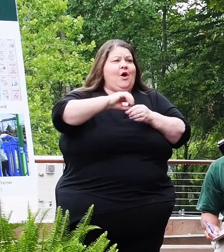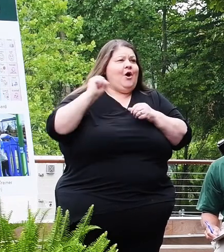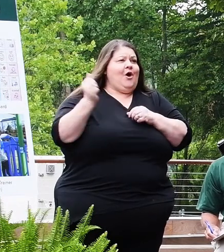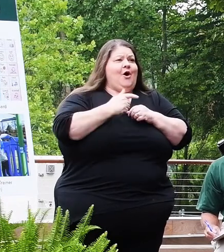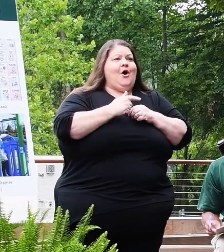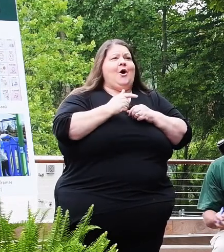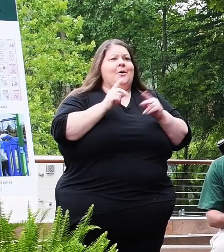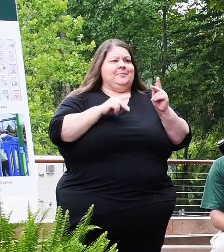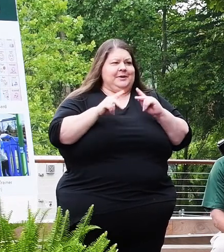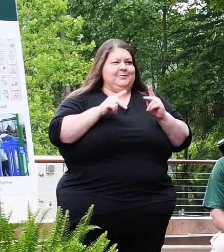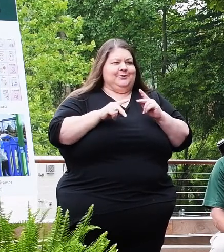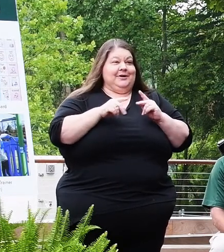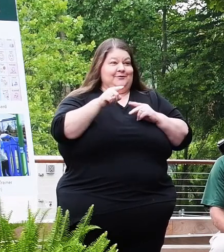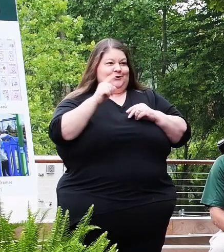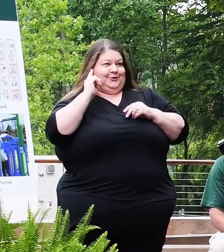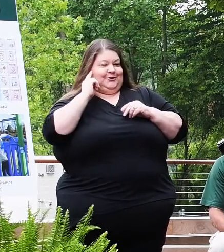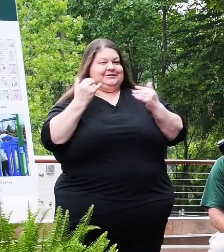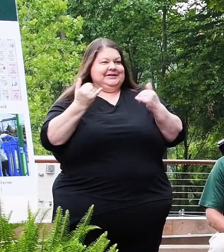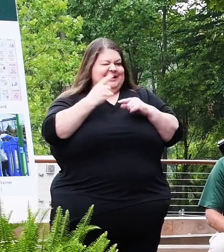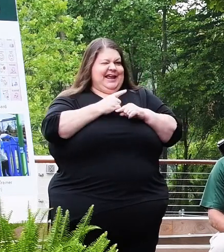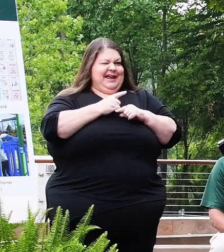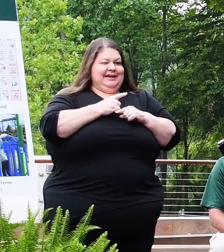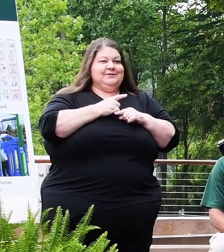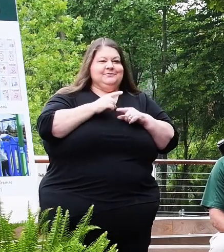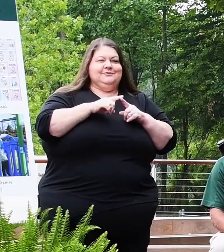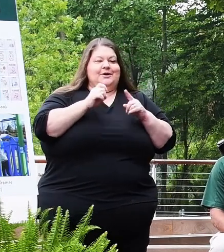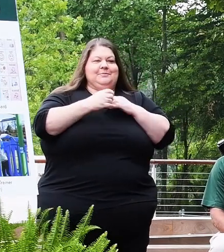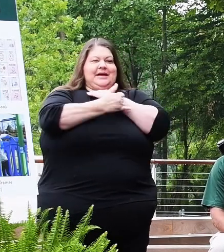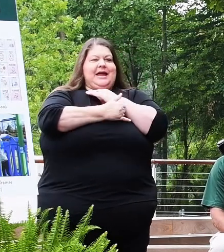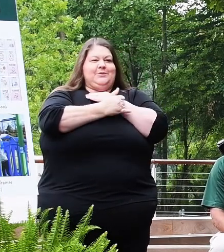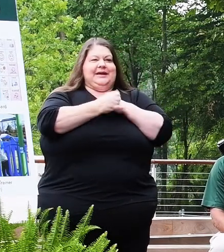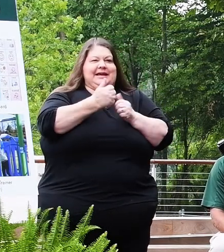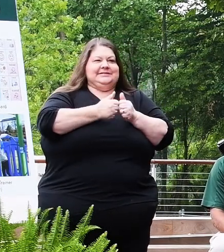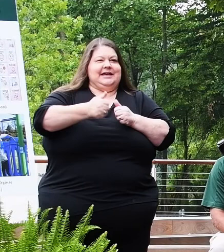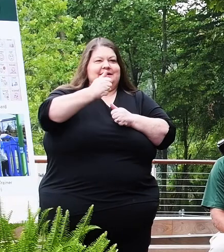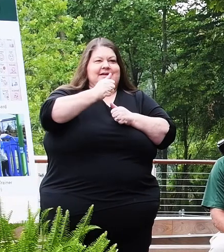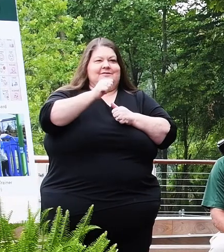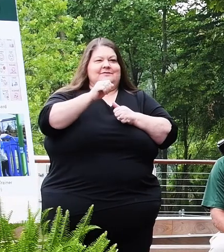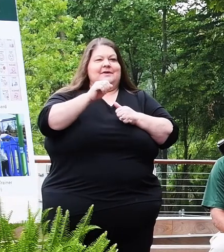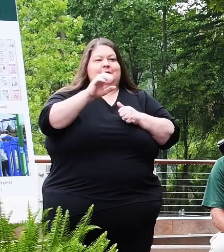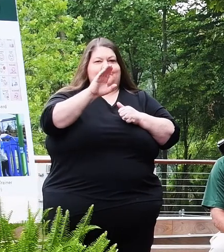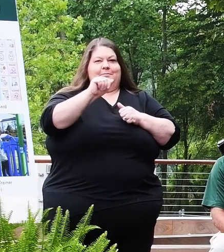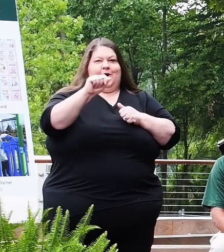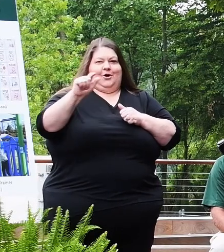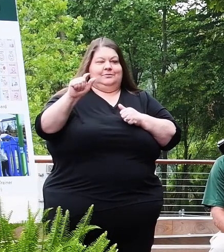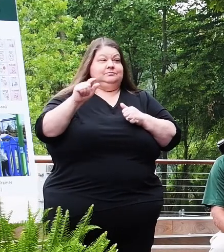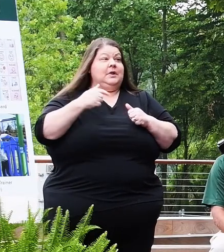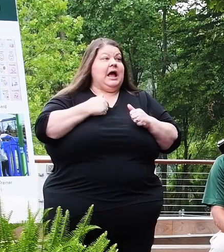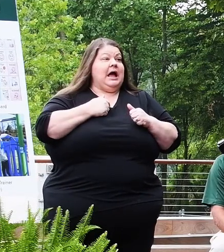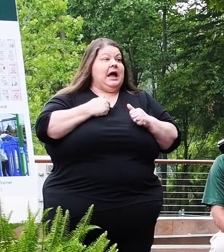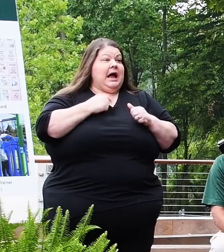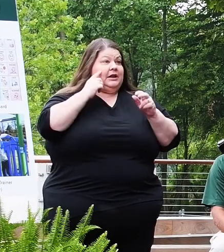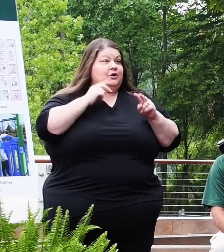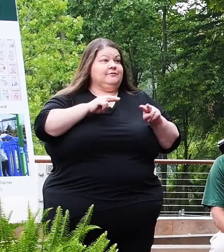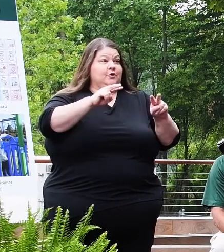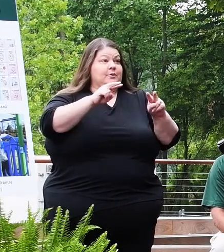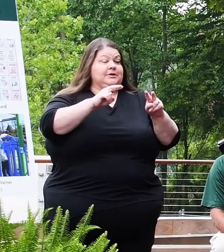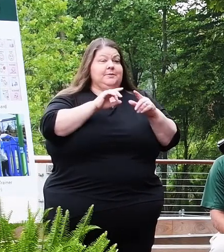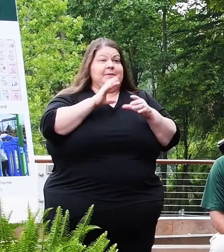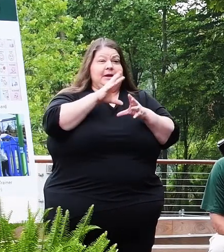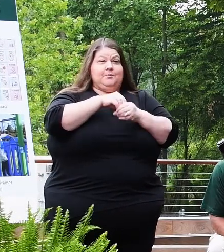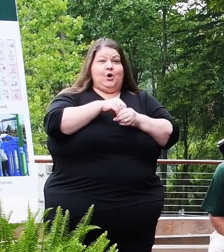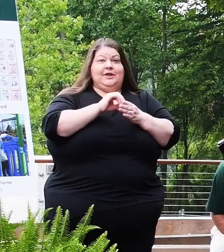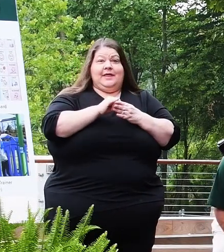the future, as you heard today from the county executive ball. I look forward to being a part of that project.